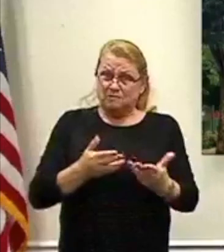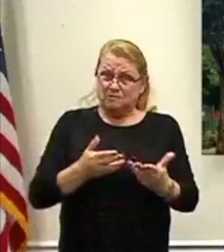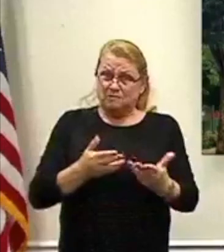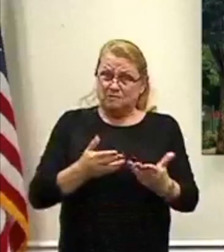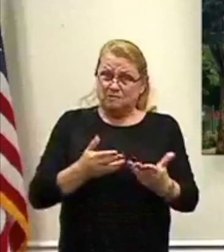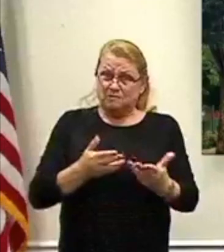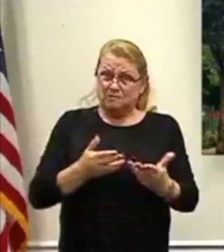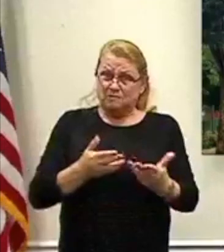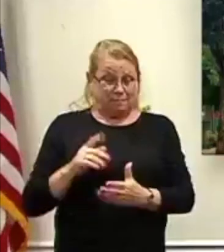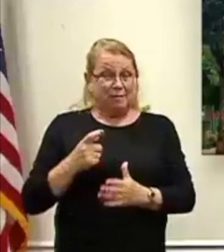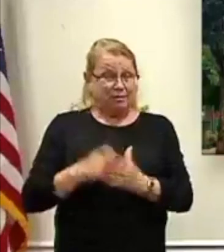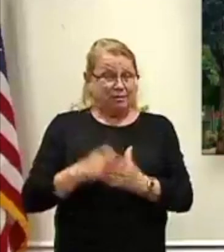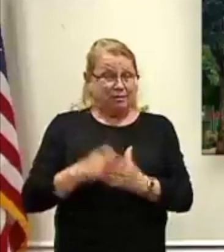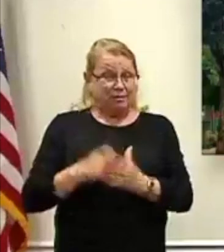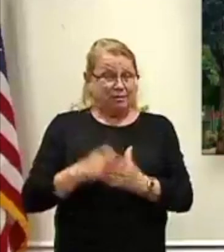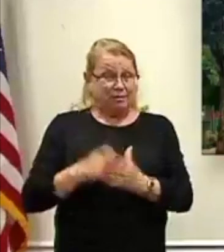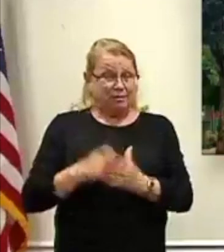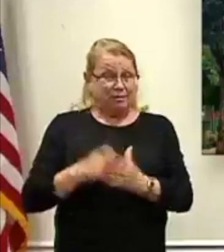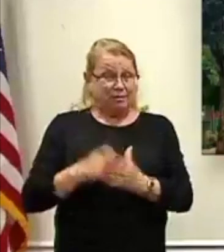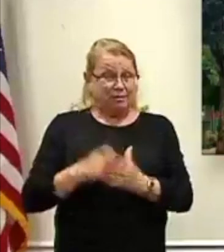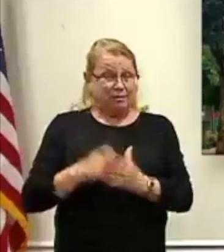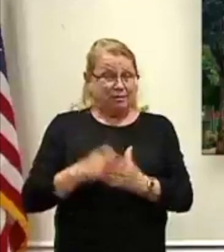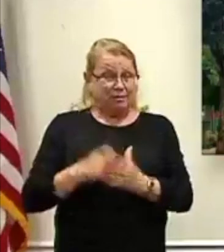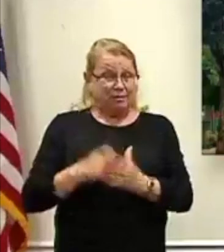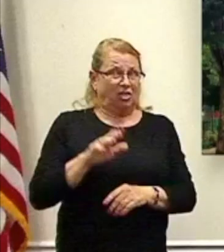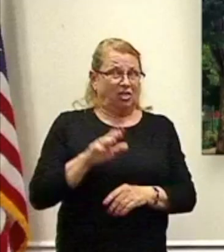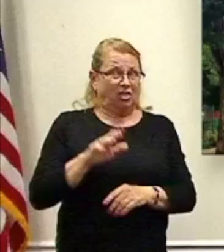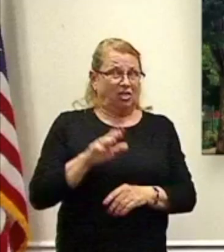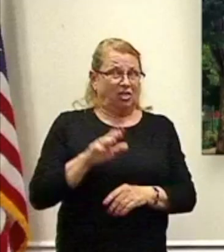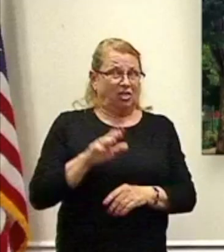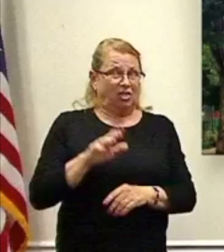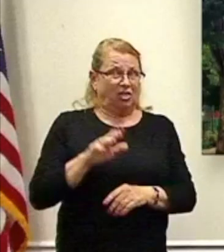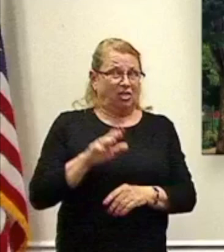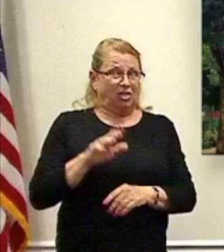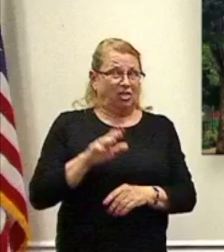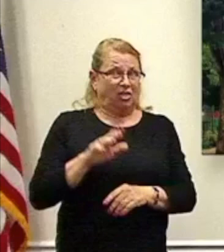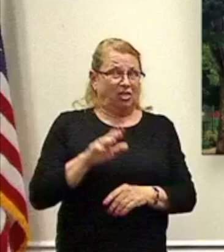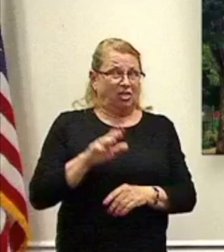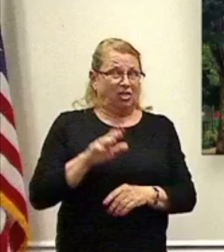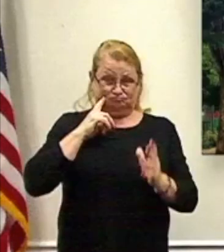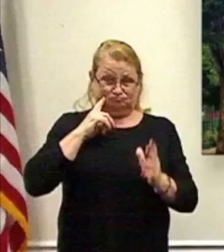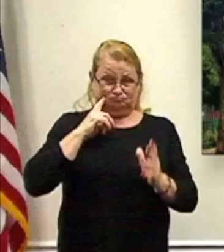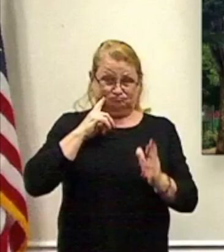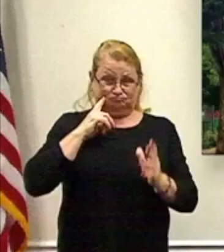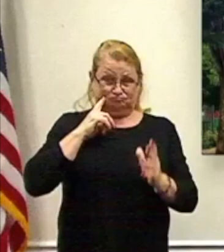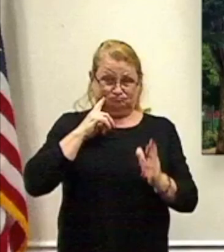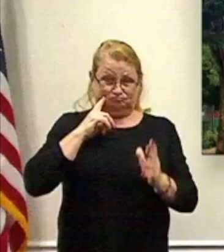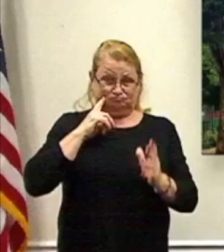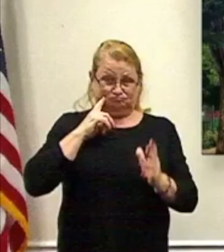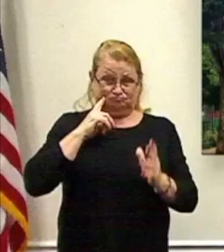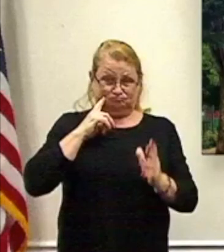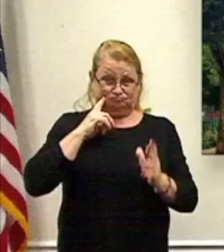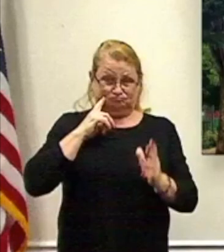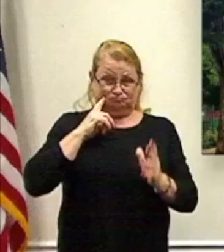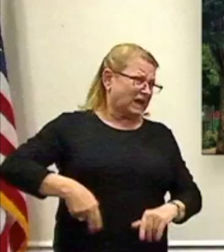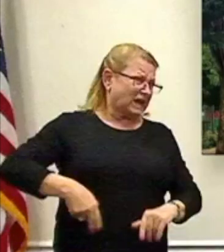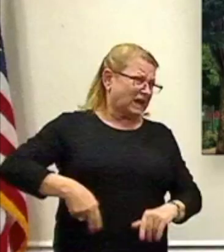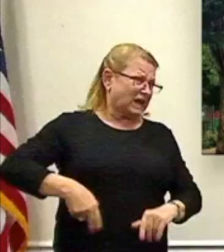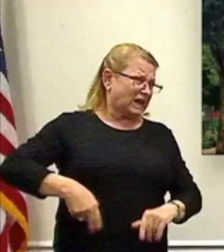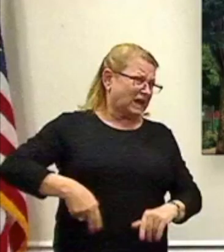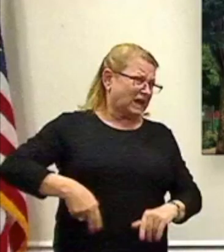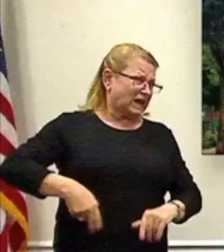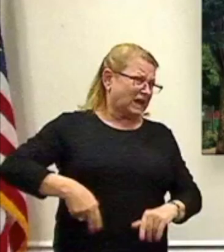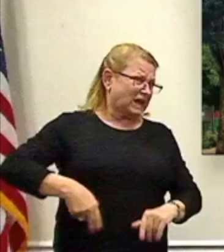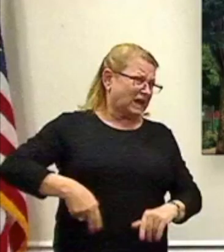in those situations where we recognize the fire tax is exceedingly, exceedingly high. Now, it's